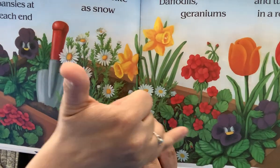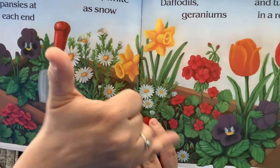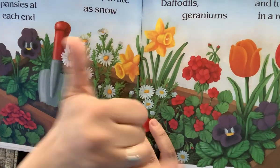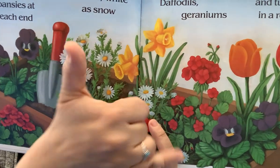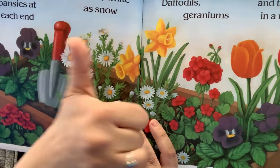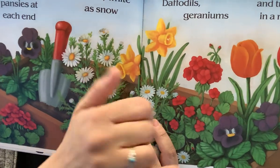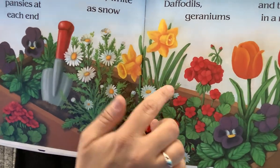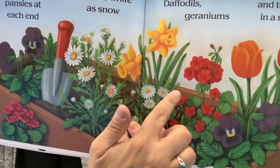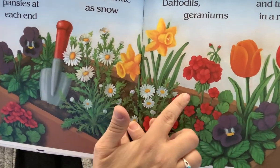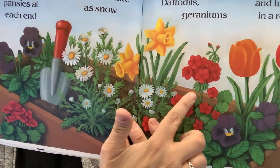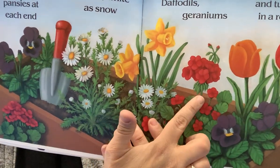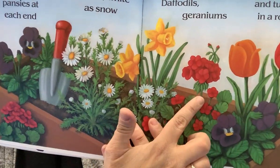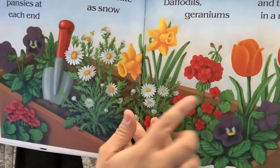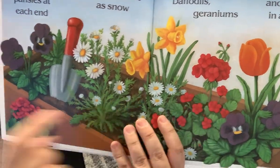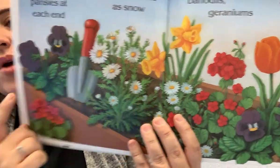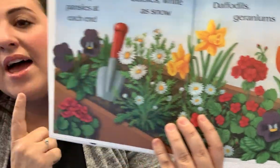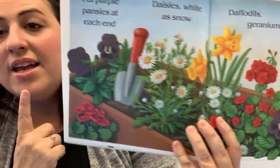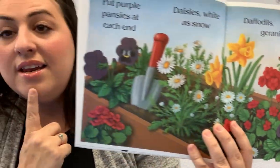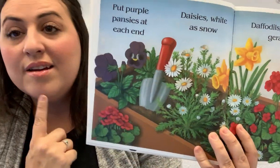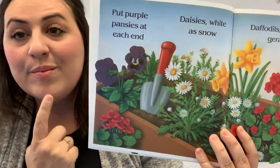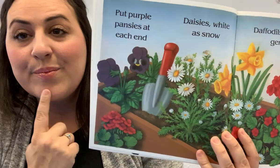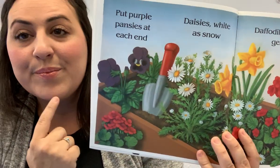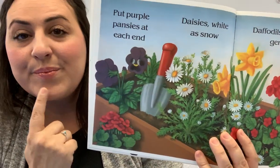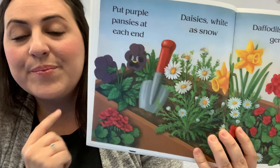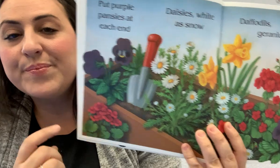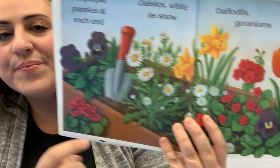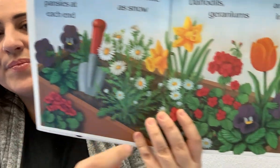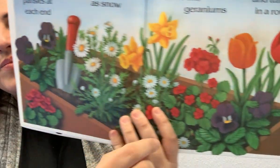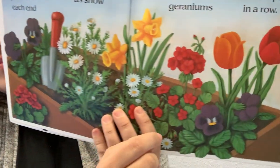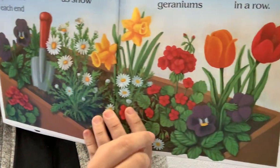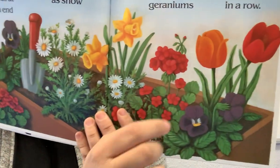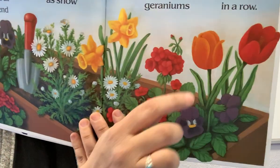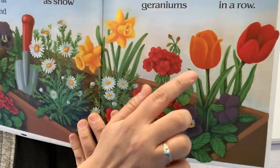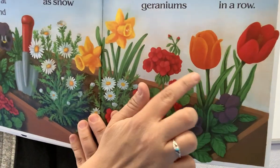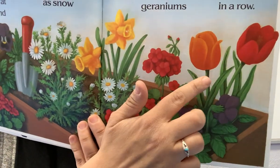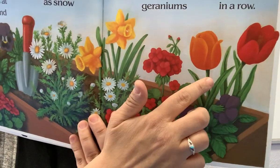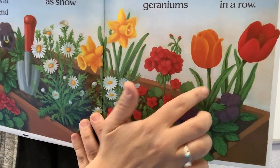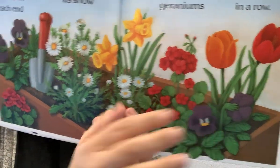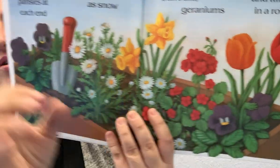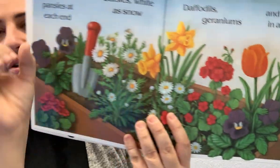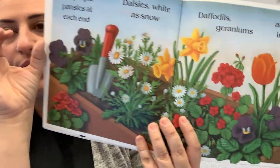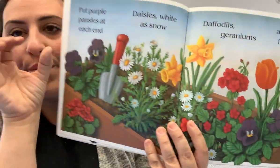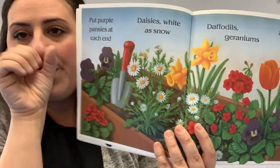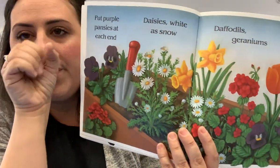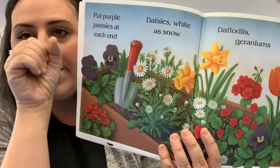and red. And there's orange. Orange.